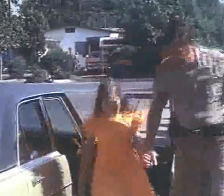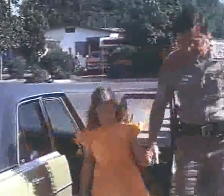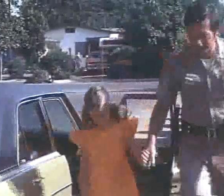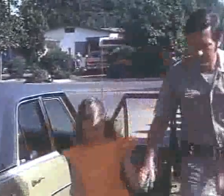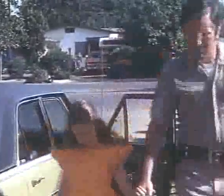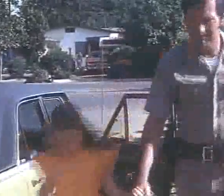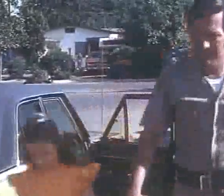man.